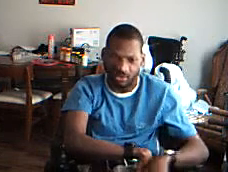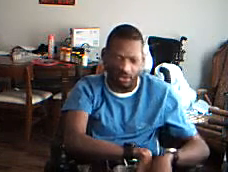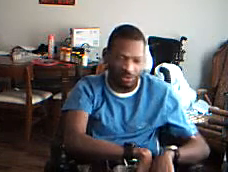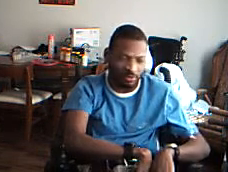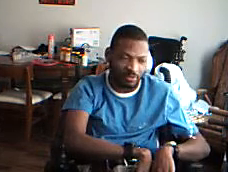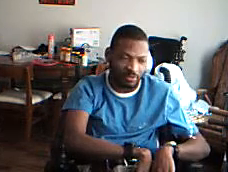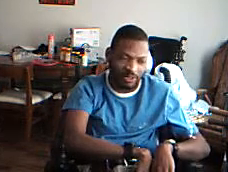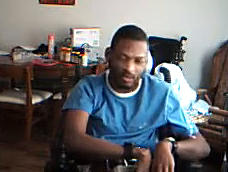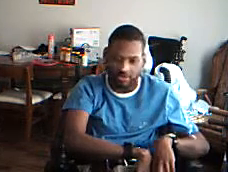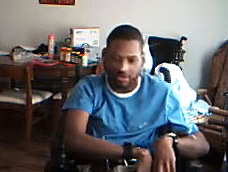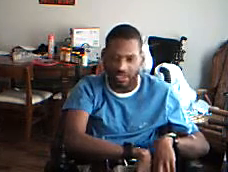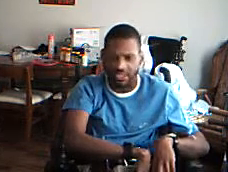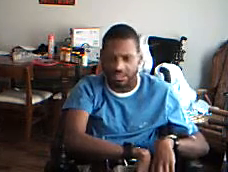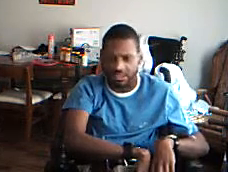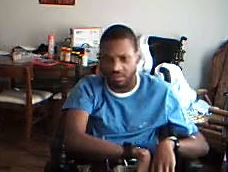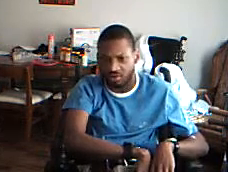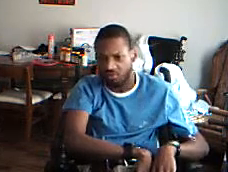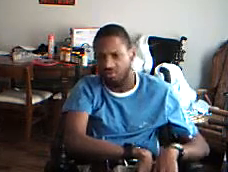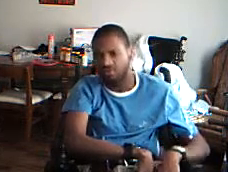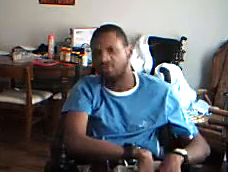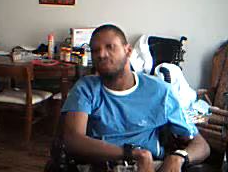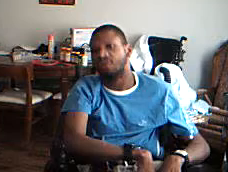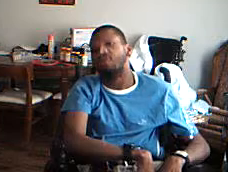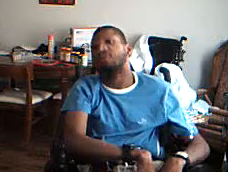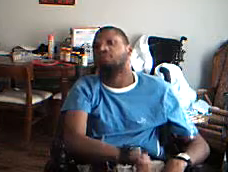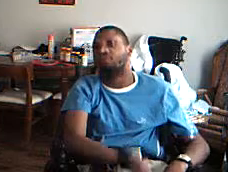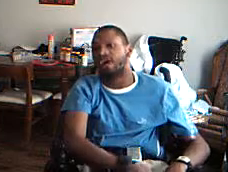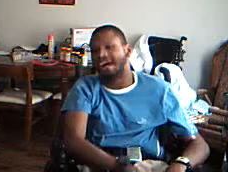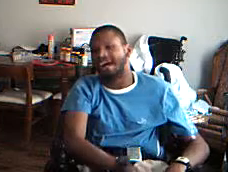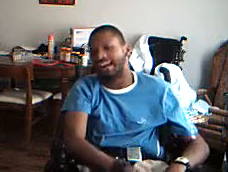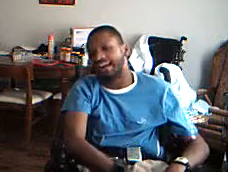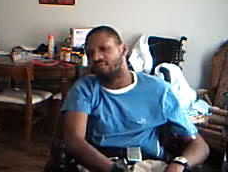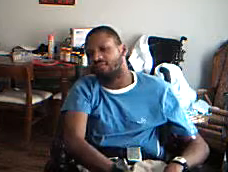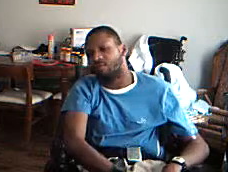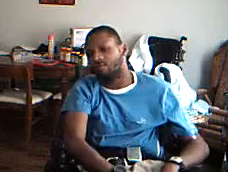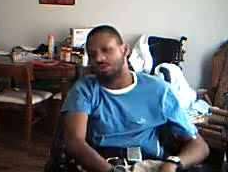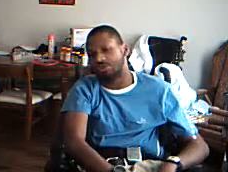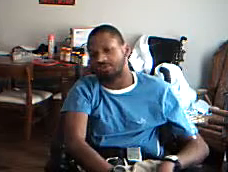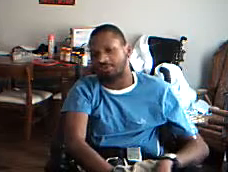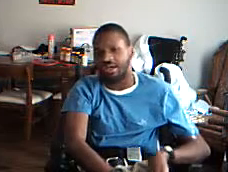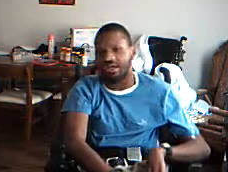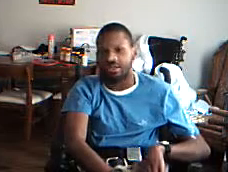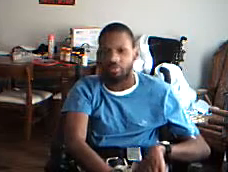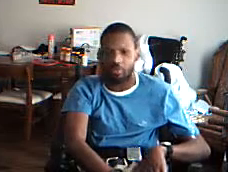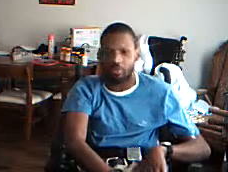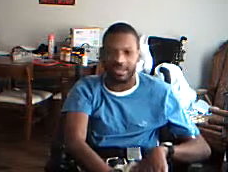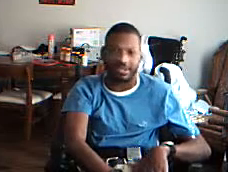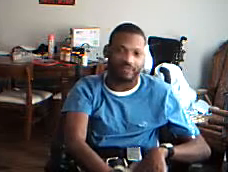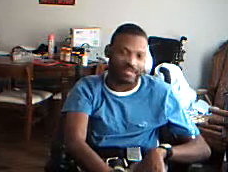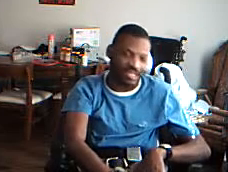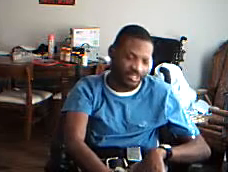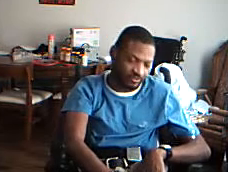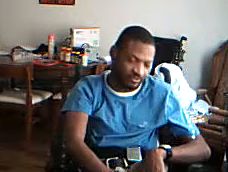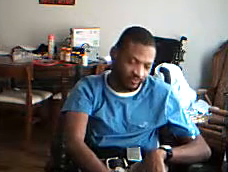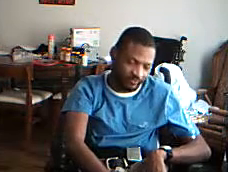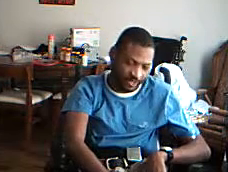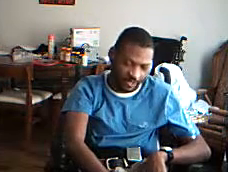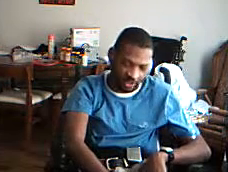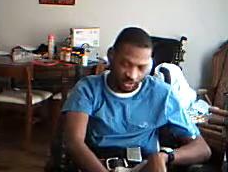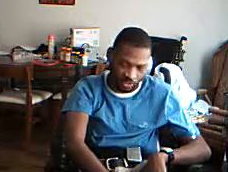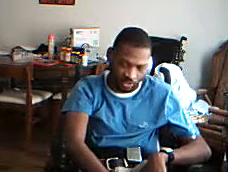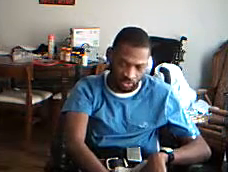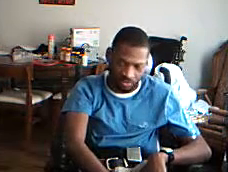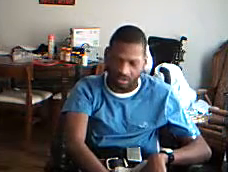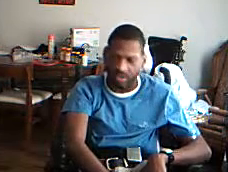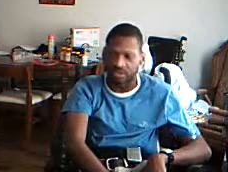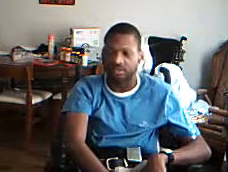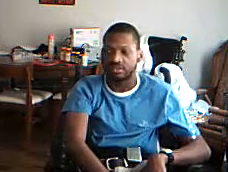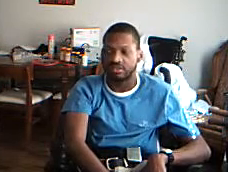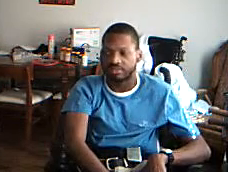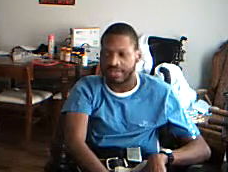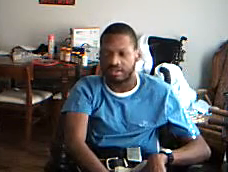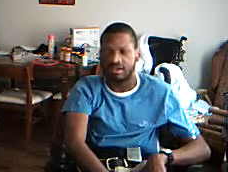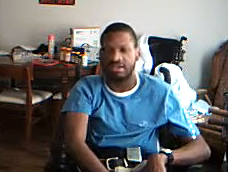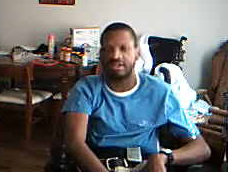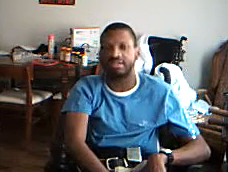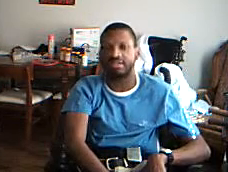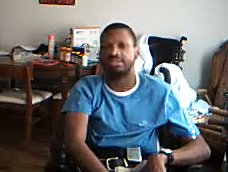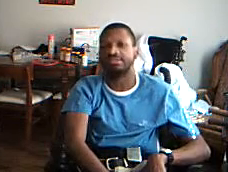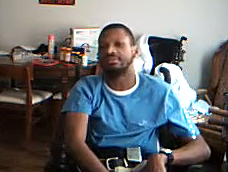corner, but I'll let you guys know. So, Friday, of course, is my weekly philosophy video. Saturday is